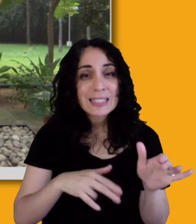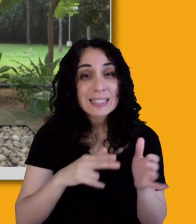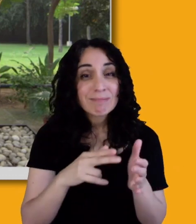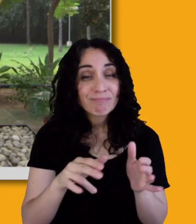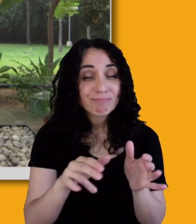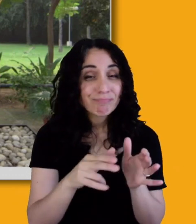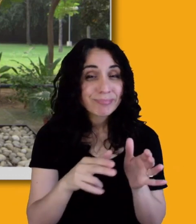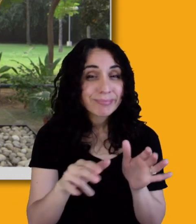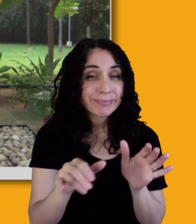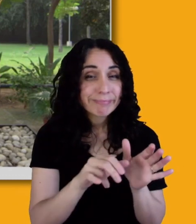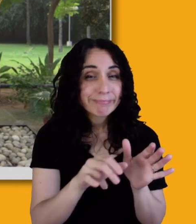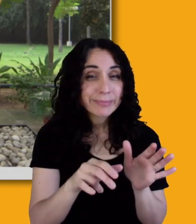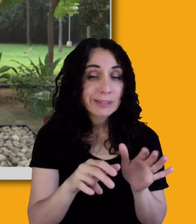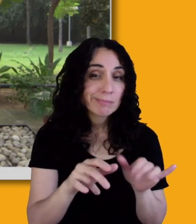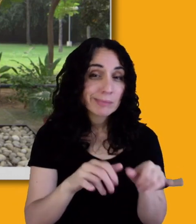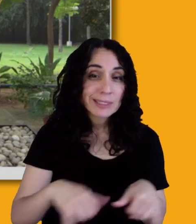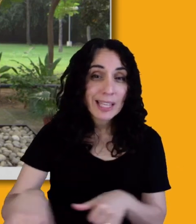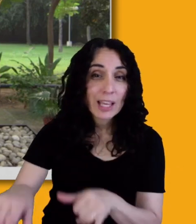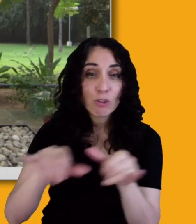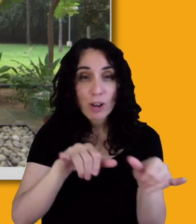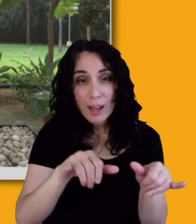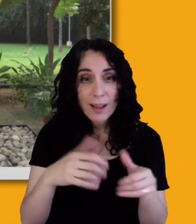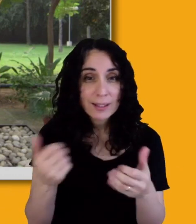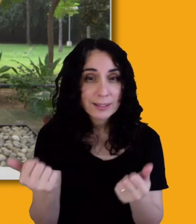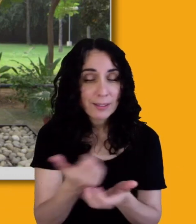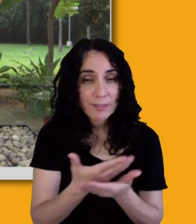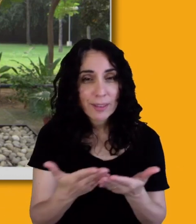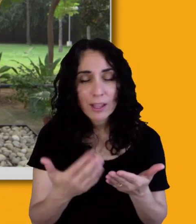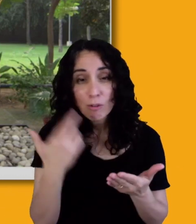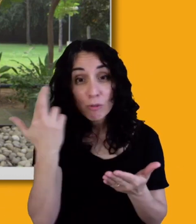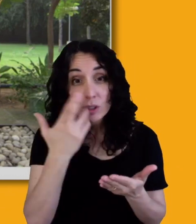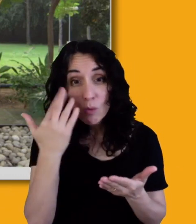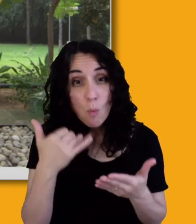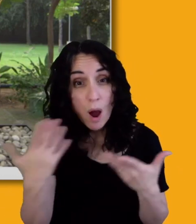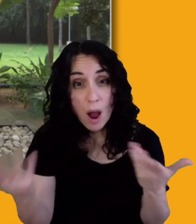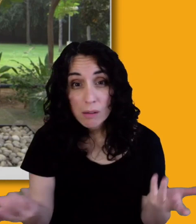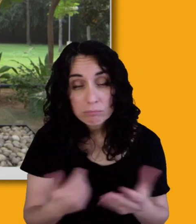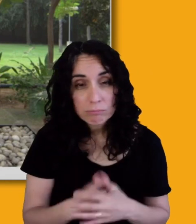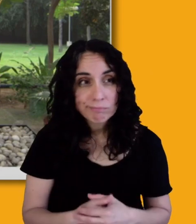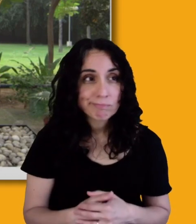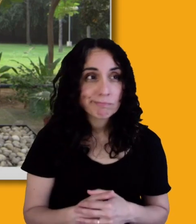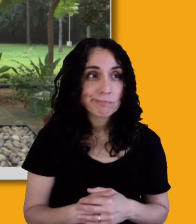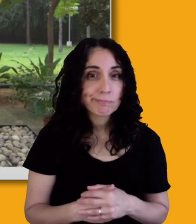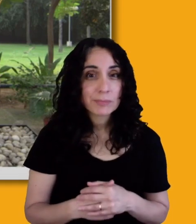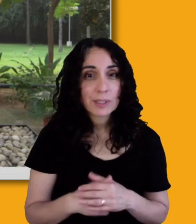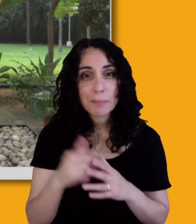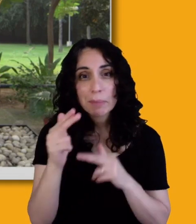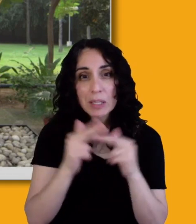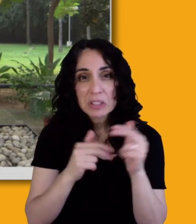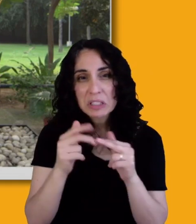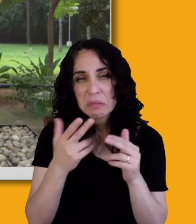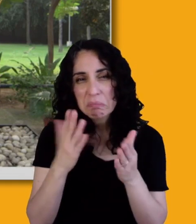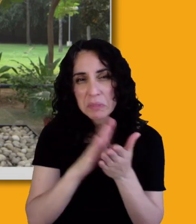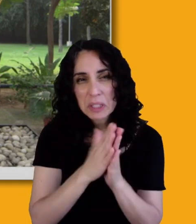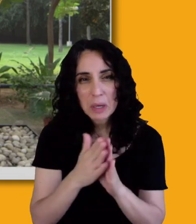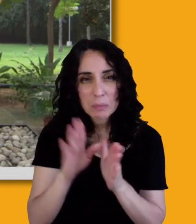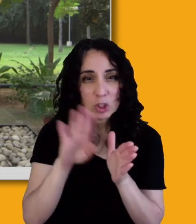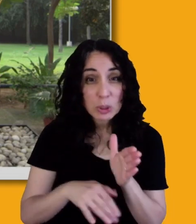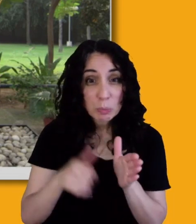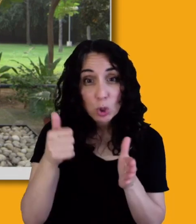And there are reasons to standardize. One of them would be buildings become cheaper if they're standardized and buildings